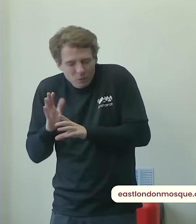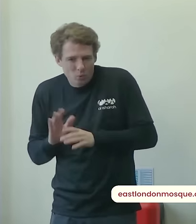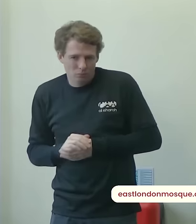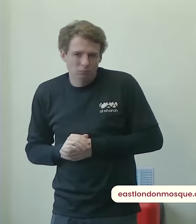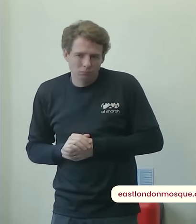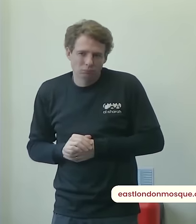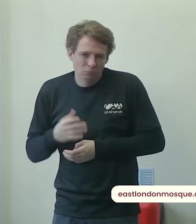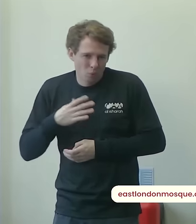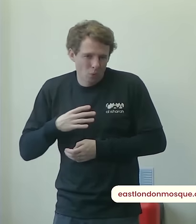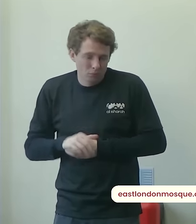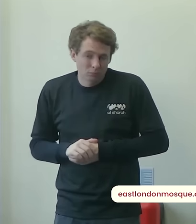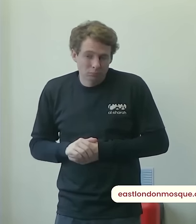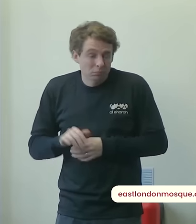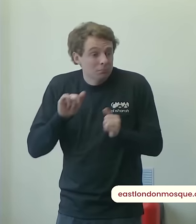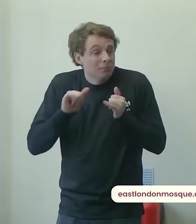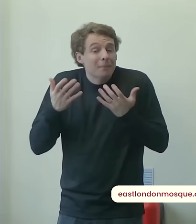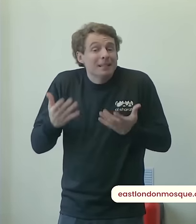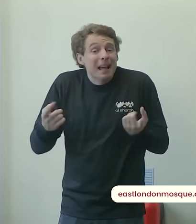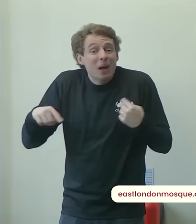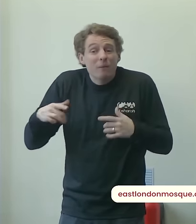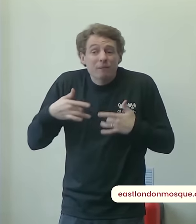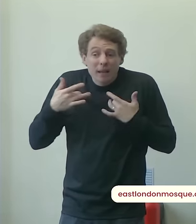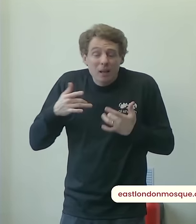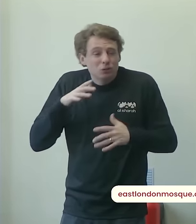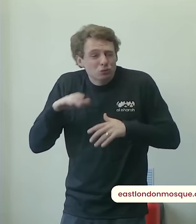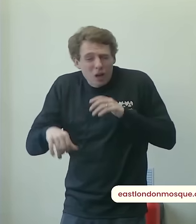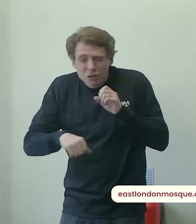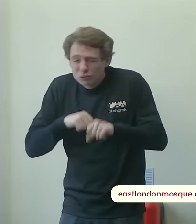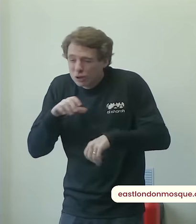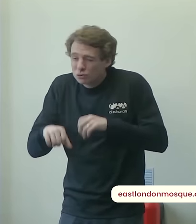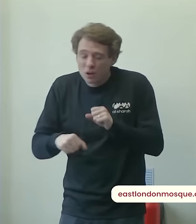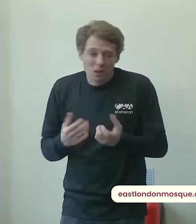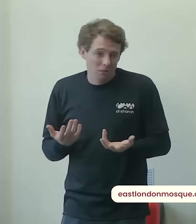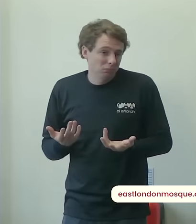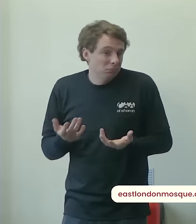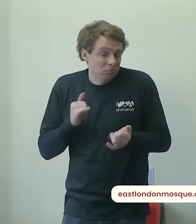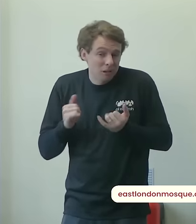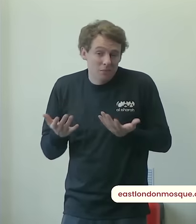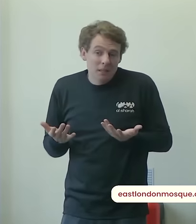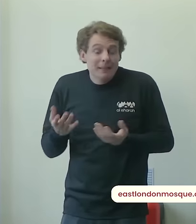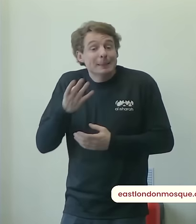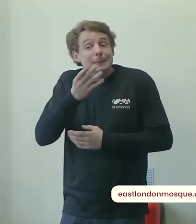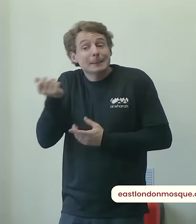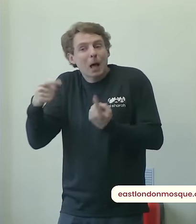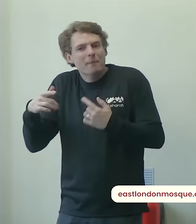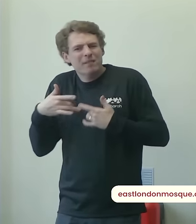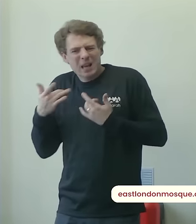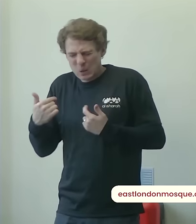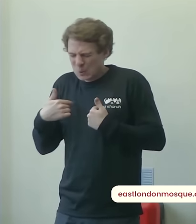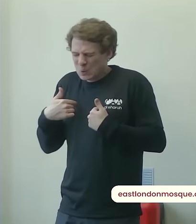you will continue you and i will continue to struggle on different levels some have it more than others one might ask how